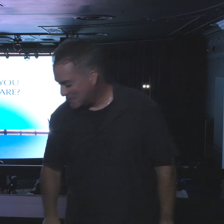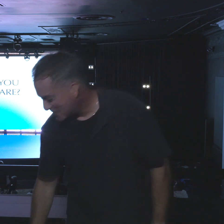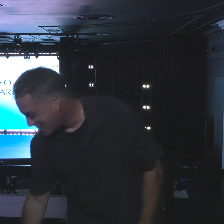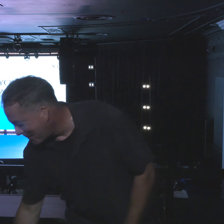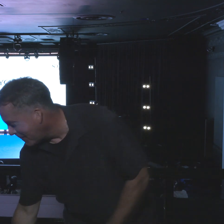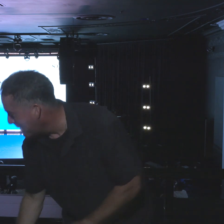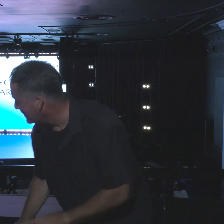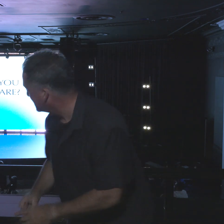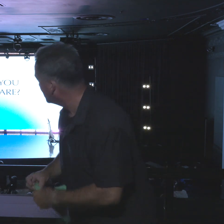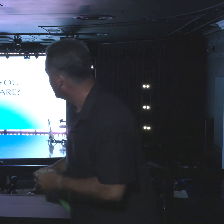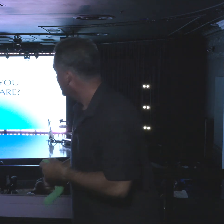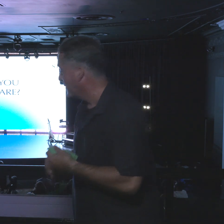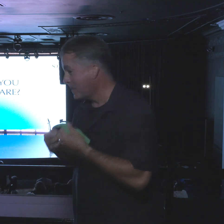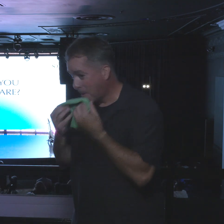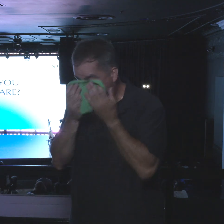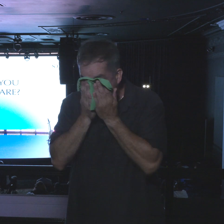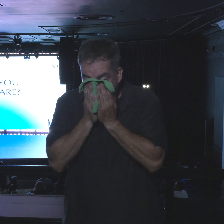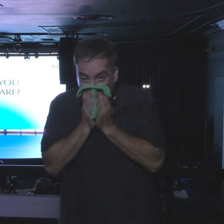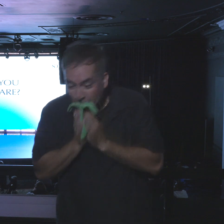And now, we're looking up.